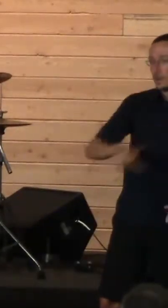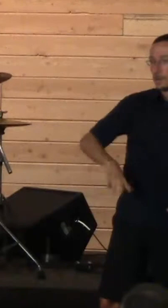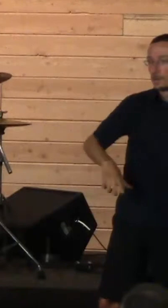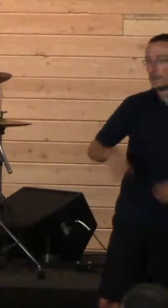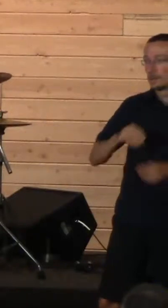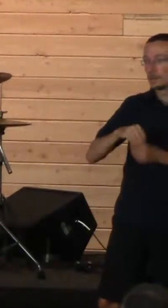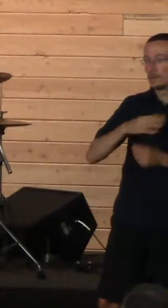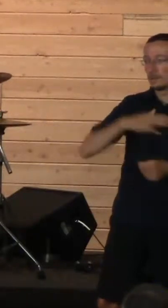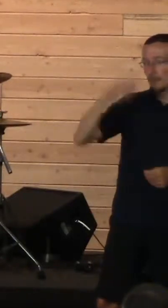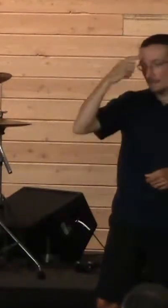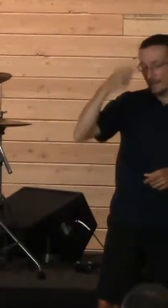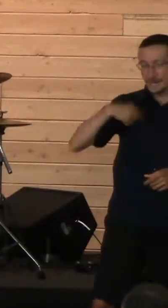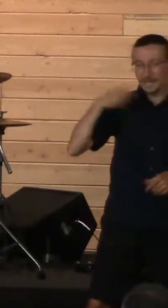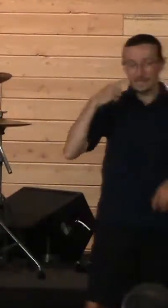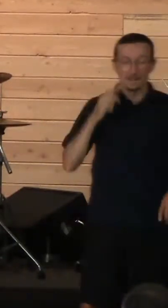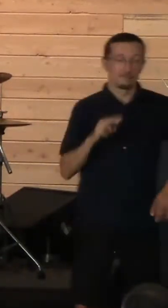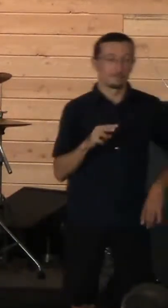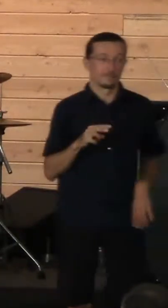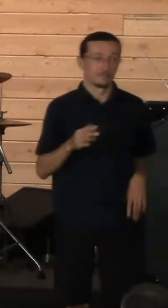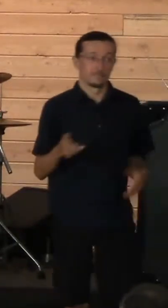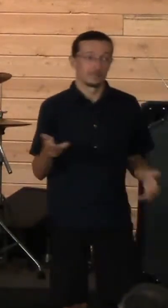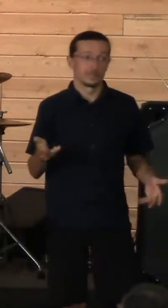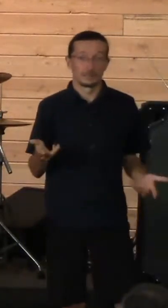it's over because he's in hell.